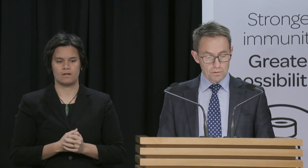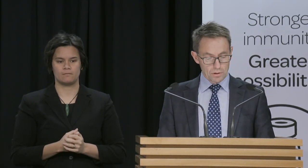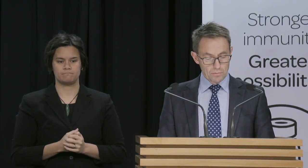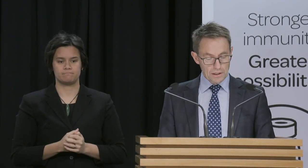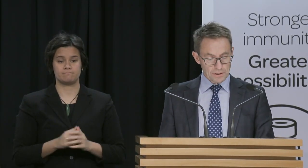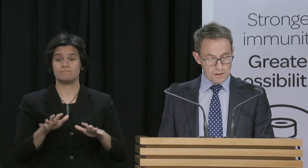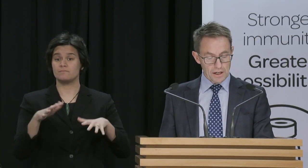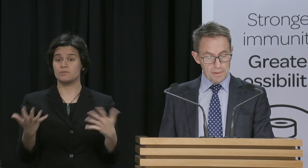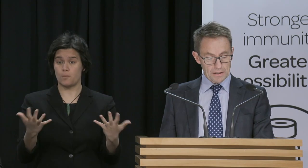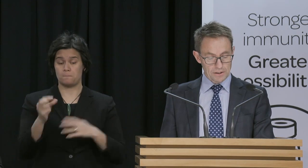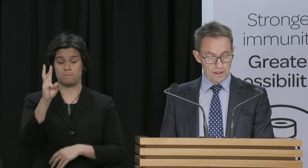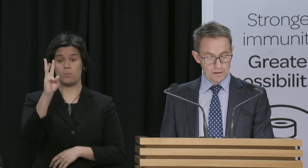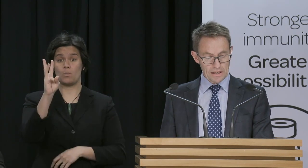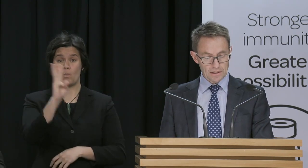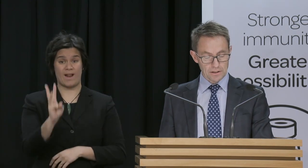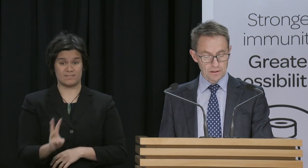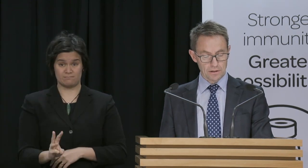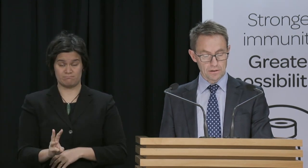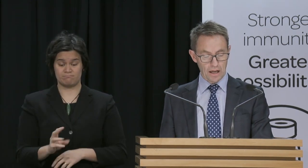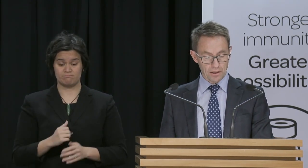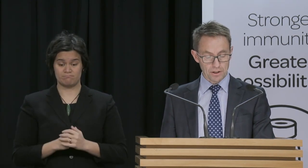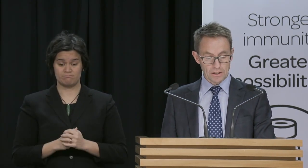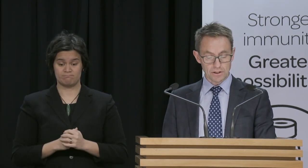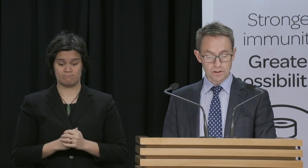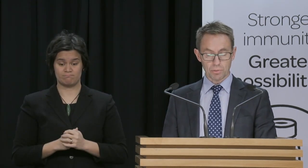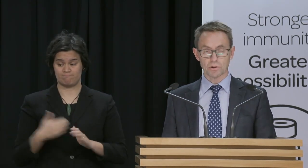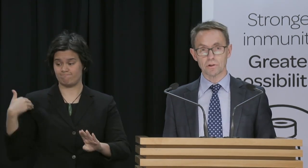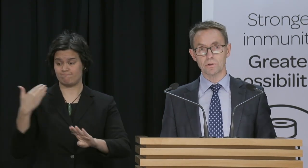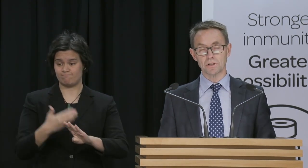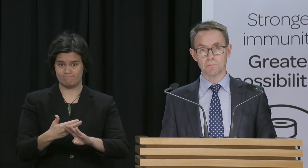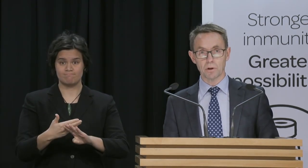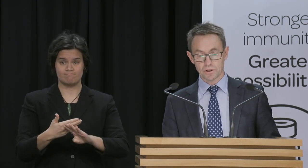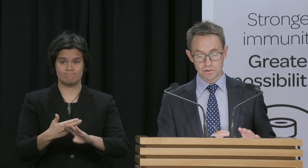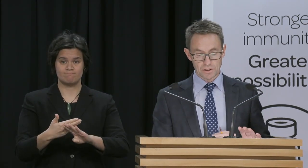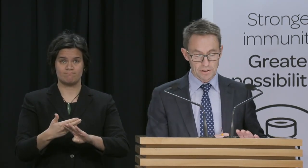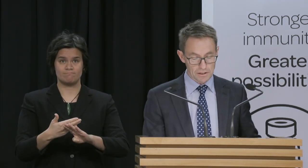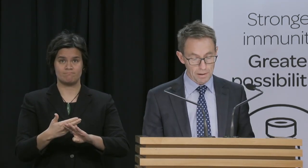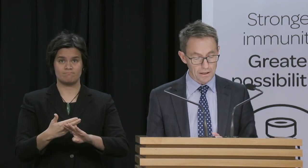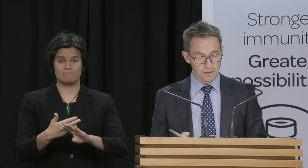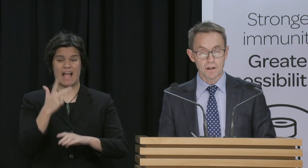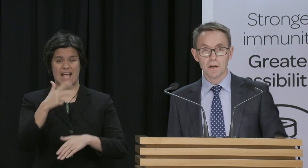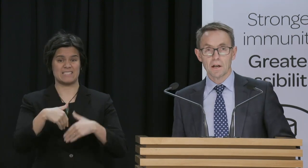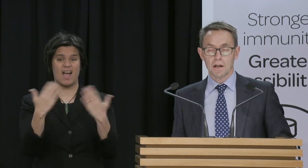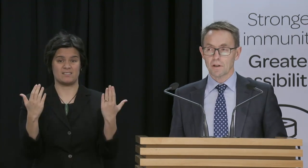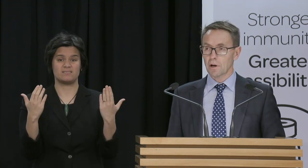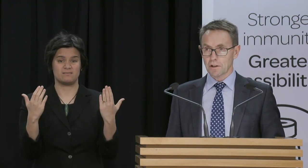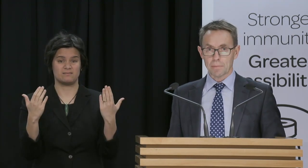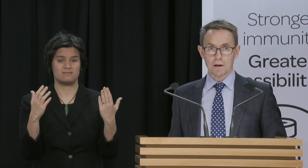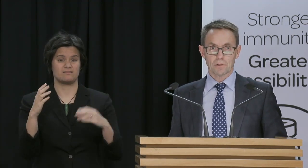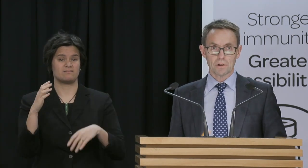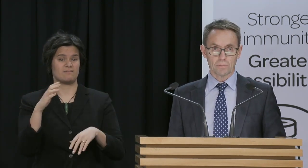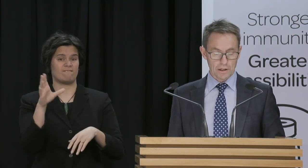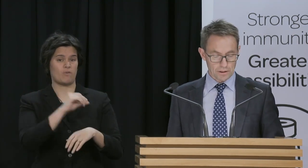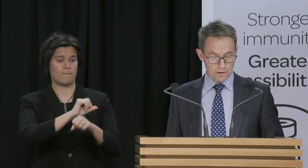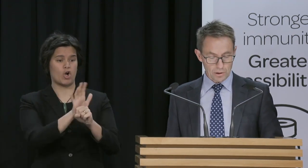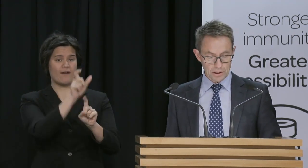So, in Wellington, today marks the eighth day since the person who tested positive in Sydney departed, and they were out and